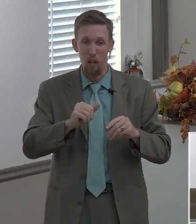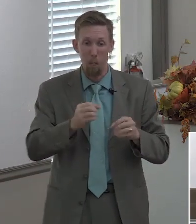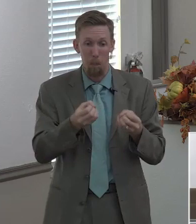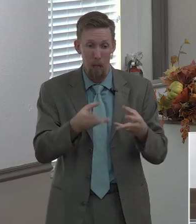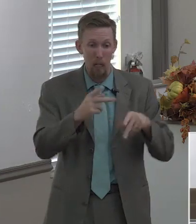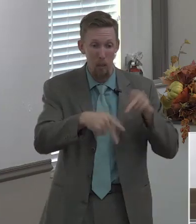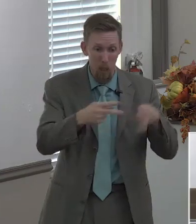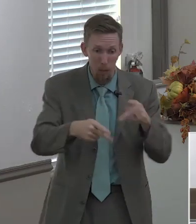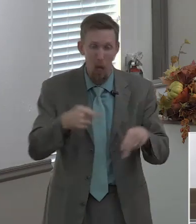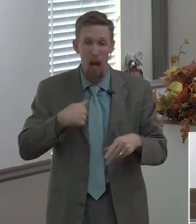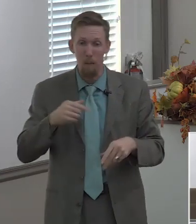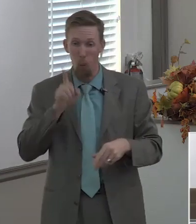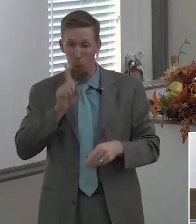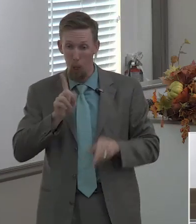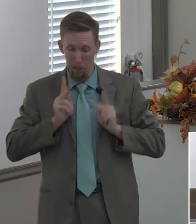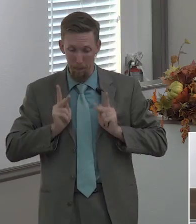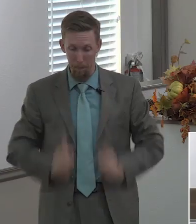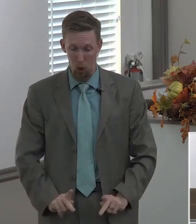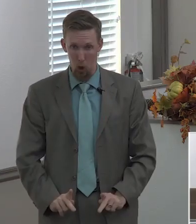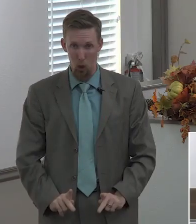I'm a person